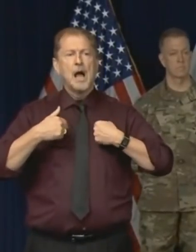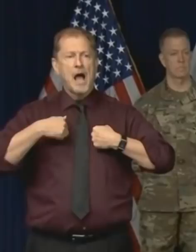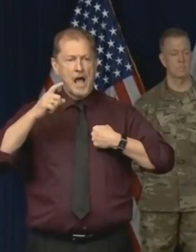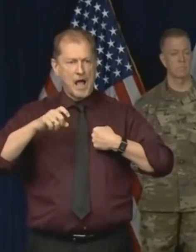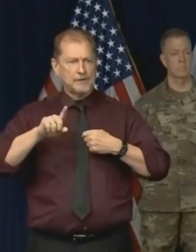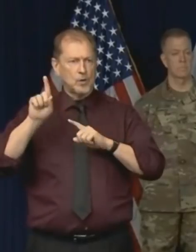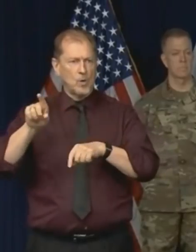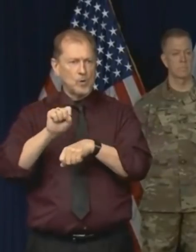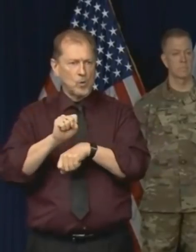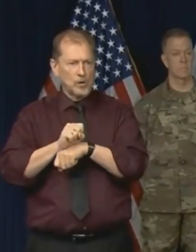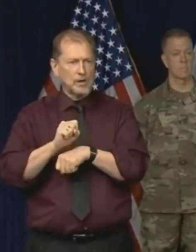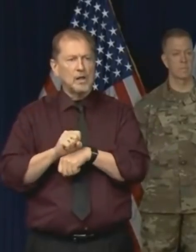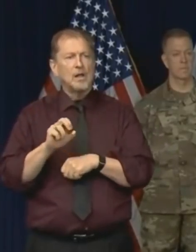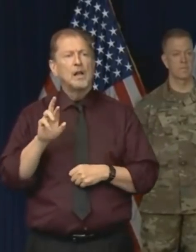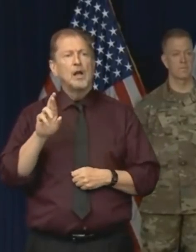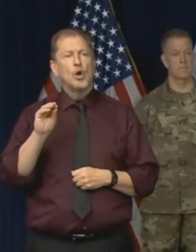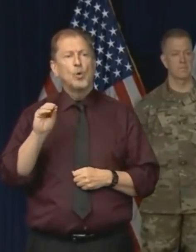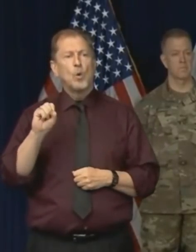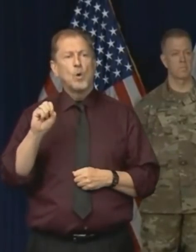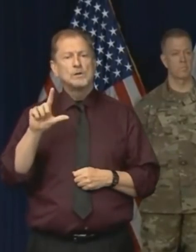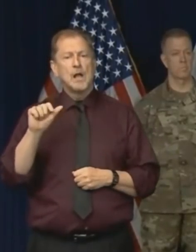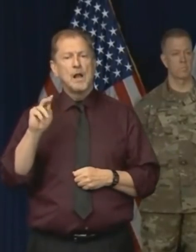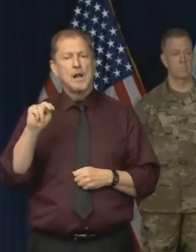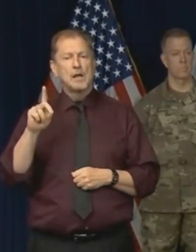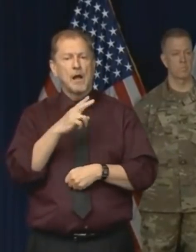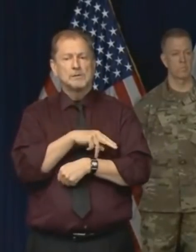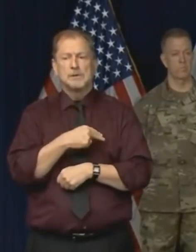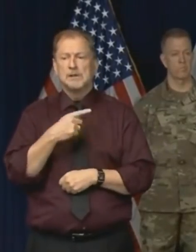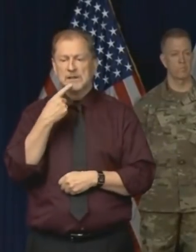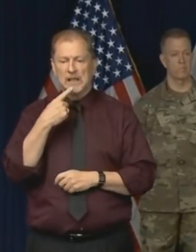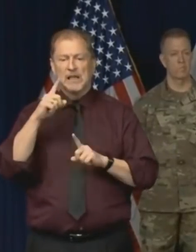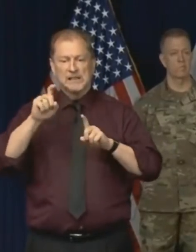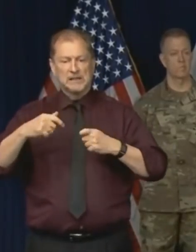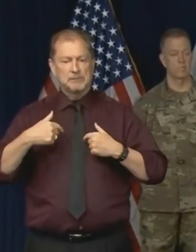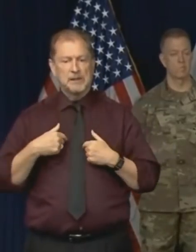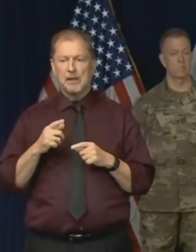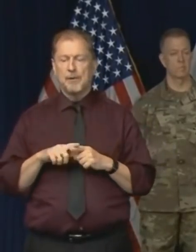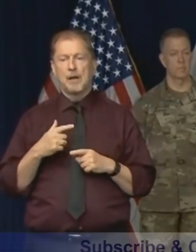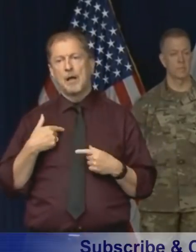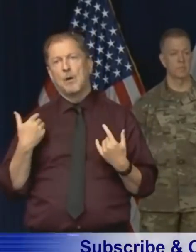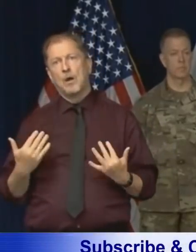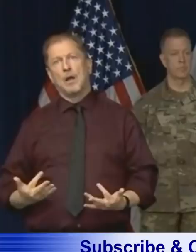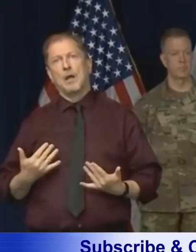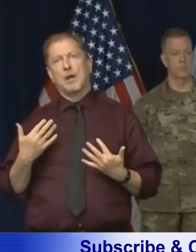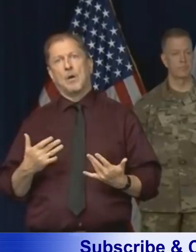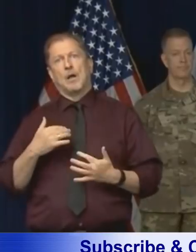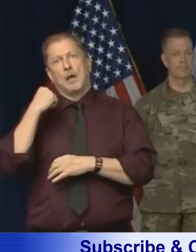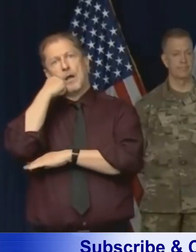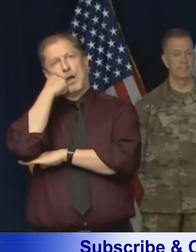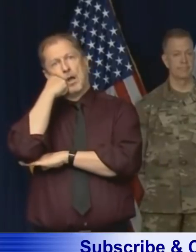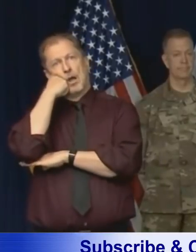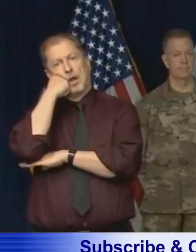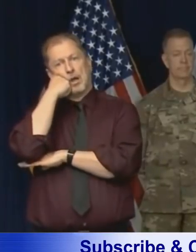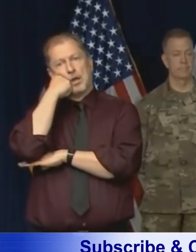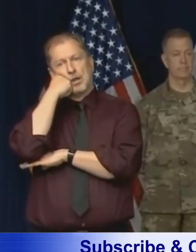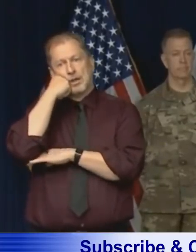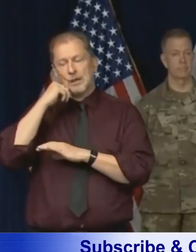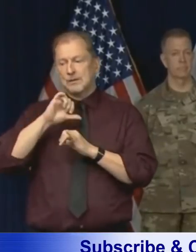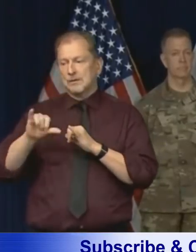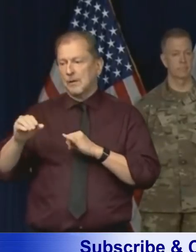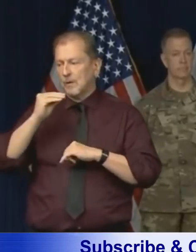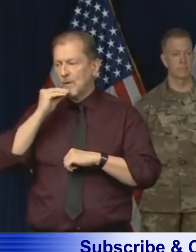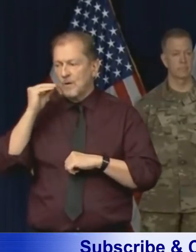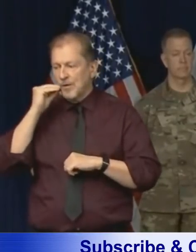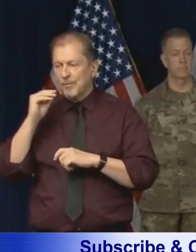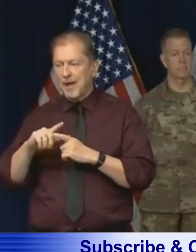especially at Roseland Hospital, and they're still waiting for the results. They did self-impose a quarantine, but now they have to get